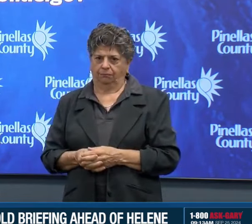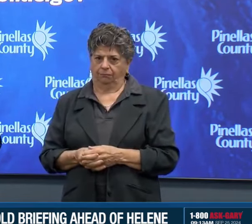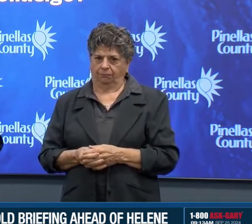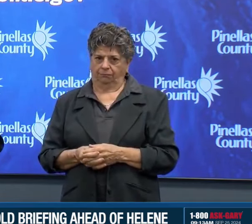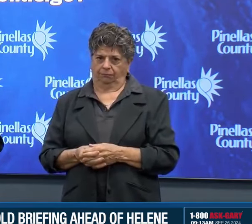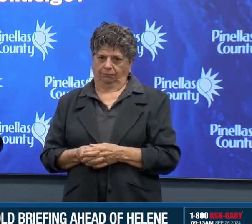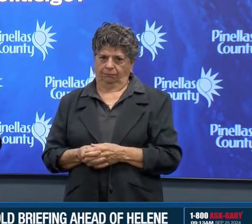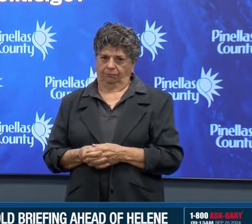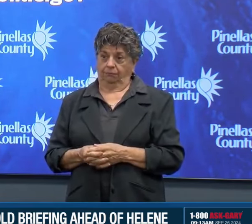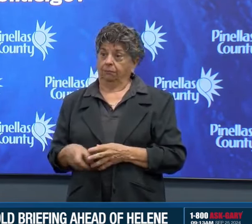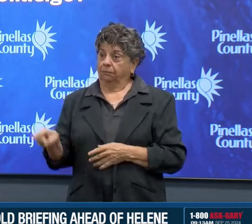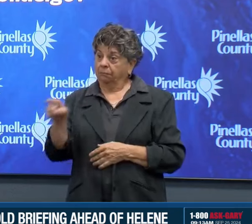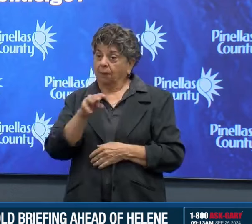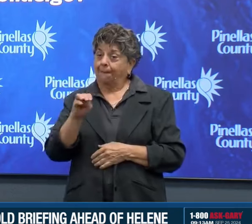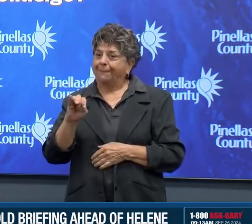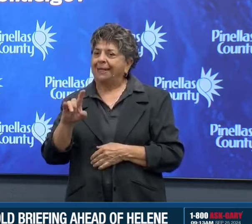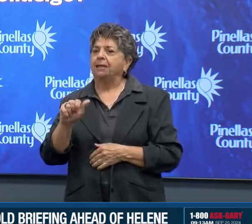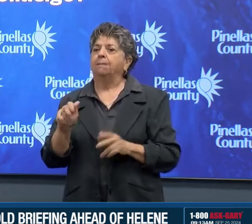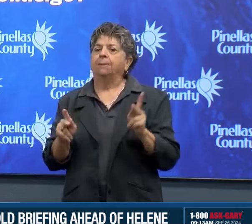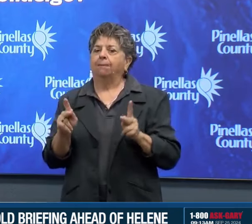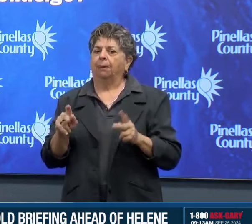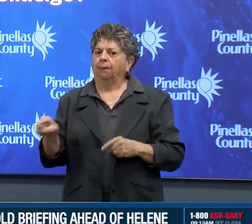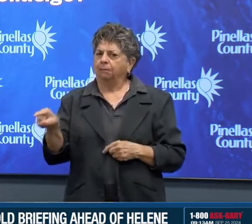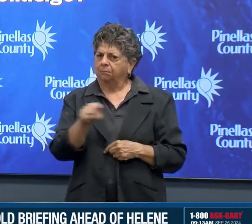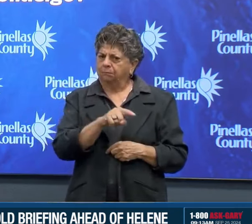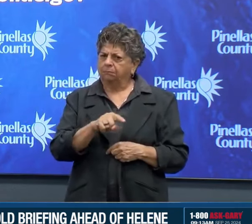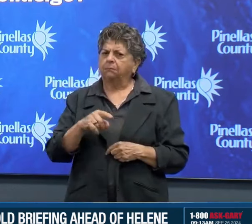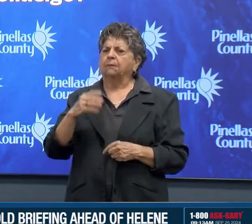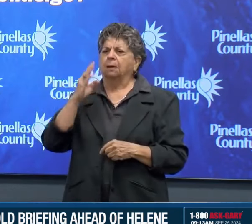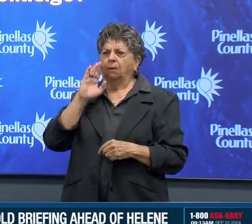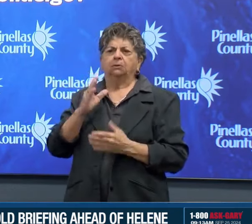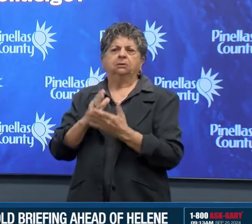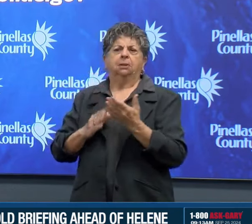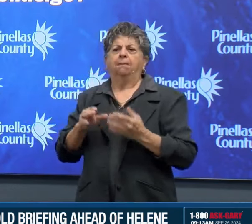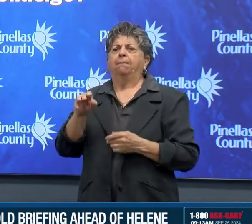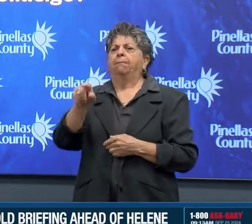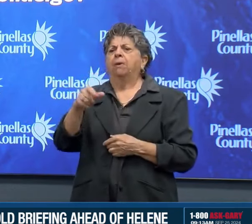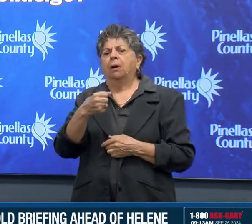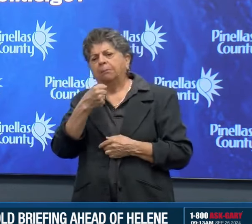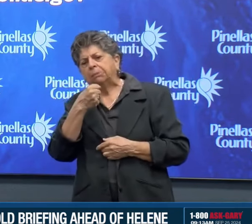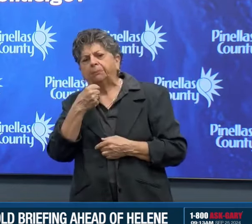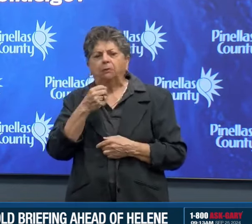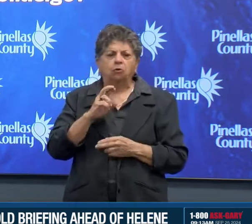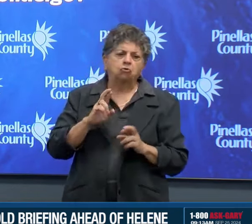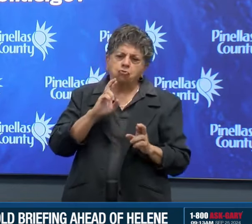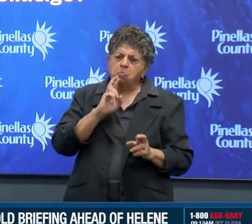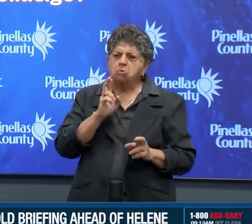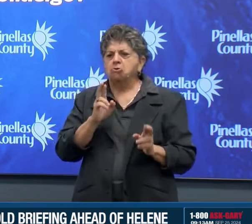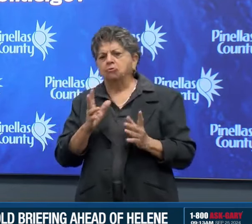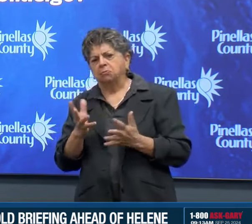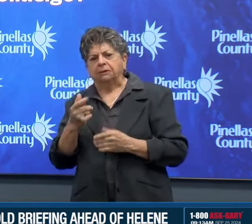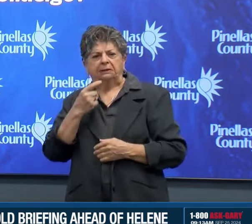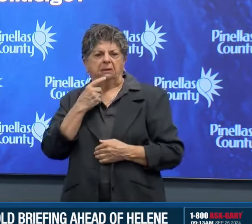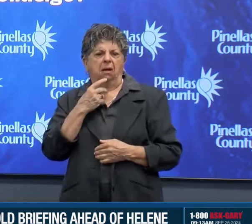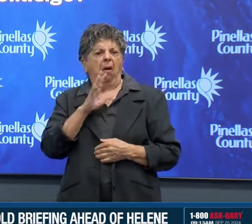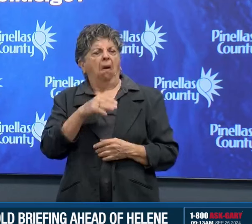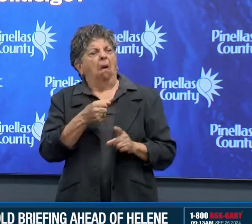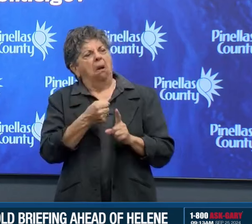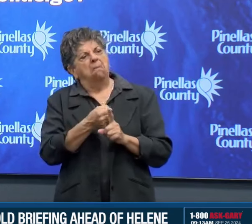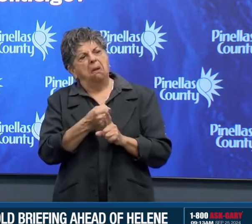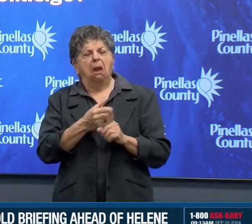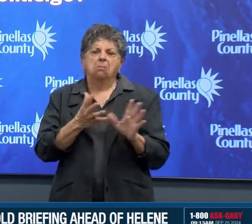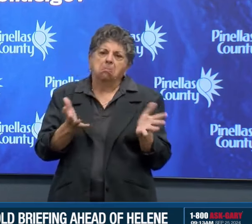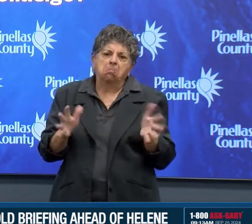several really talking about the impacts are not as great. From a wind standpoint, that's